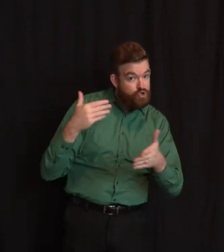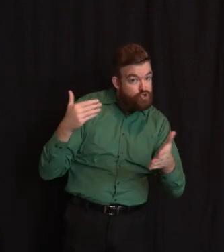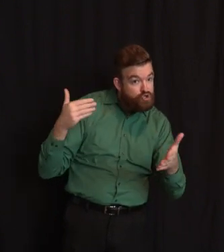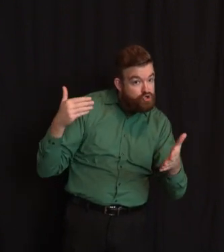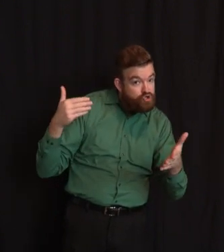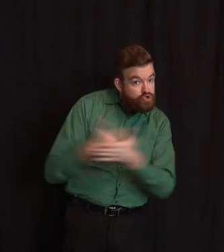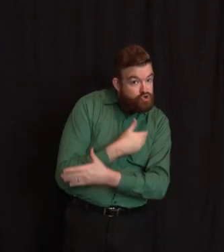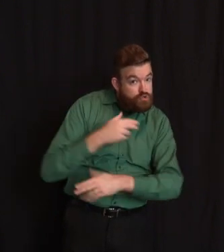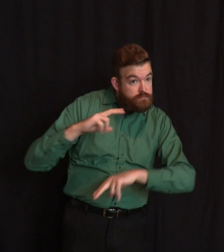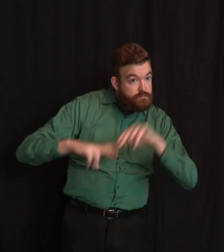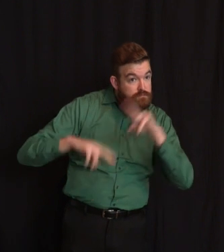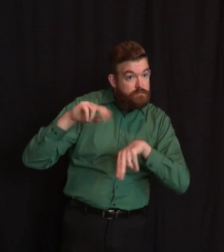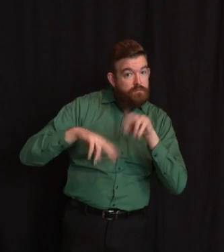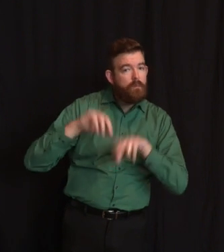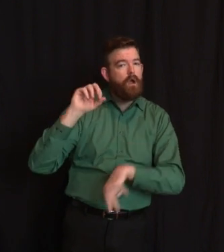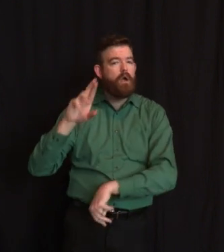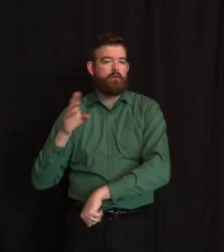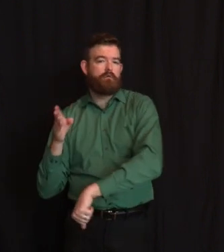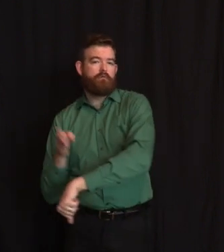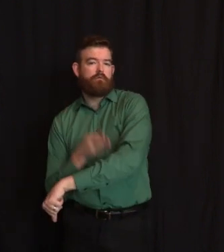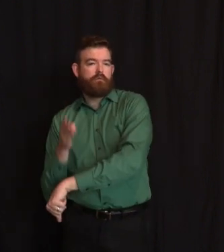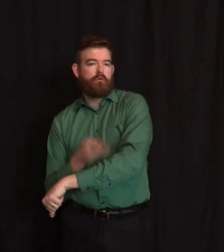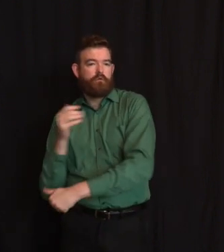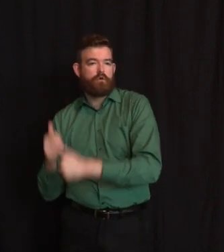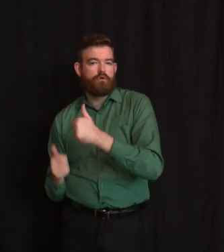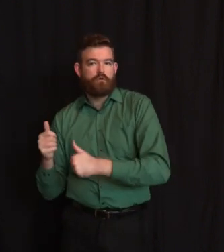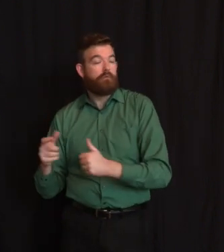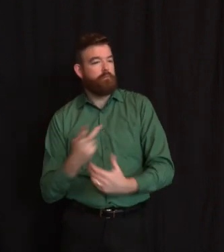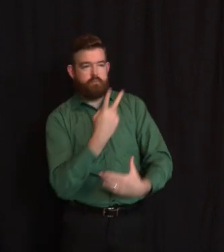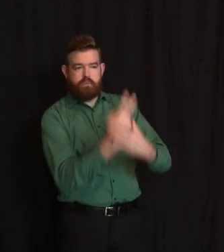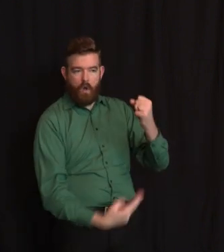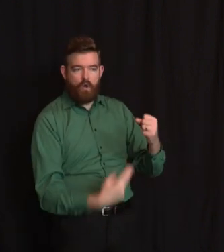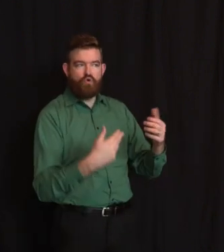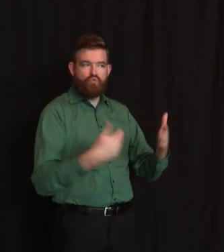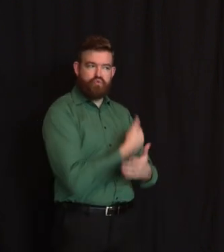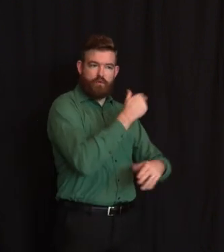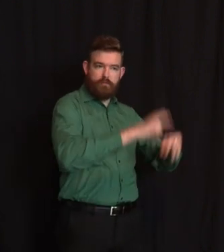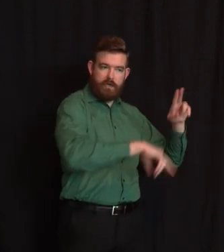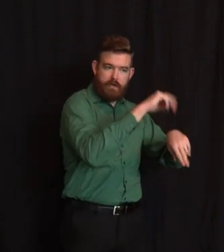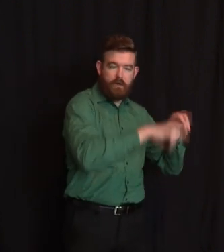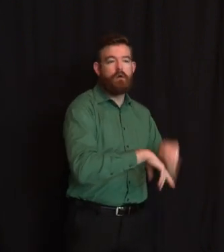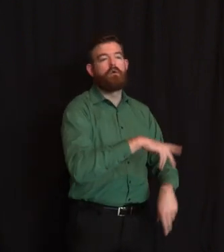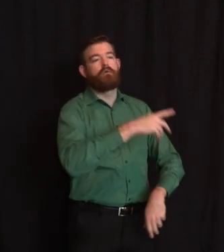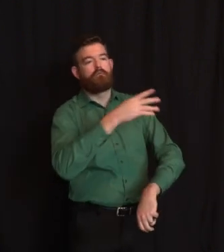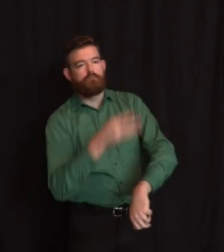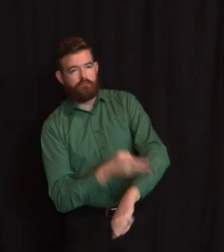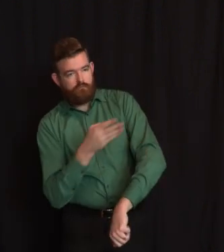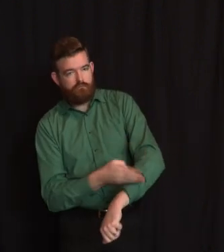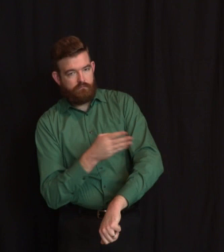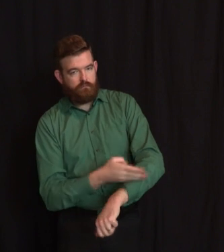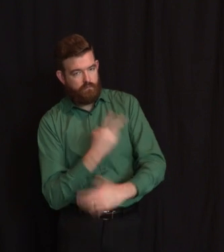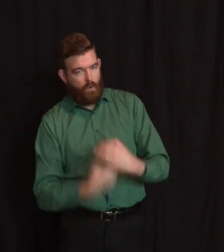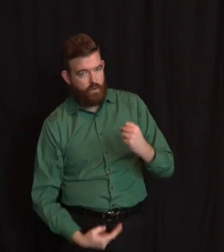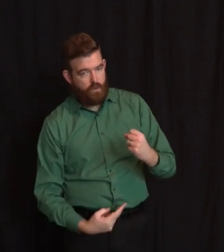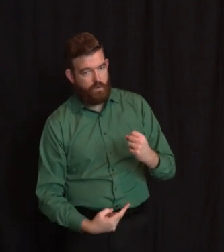those specific units. You're good? Thank you. Before we go to Elise, anyone in the back? You guys got a question? Either of you? You guys good? Elise, good afternoon.